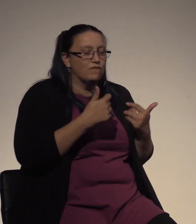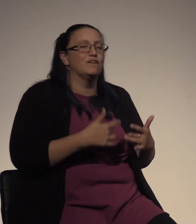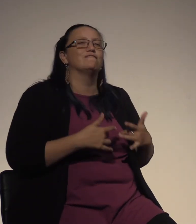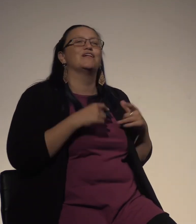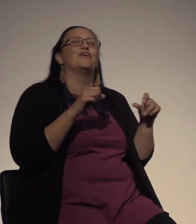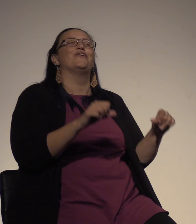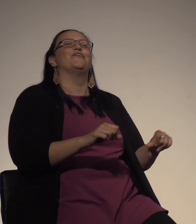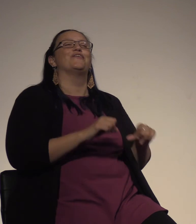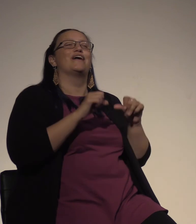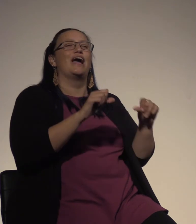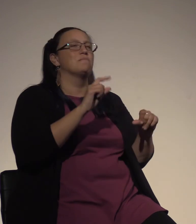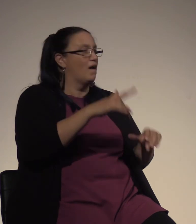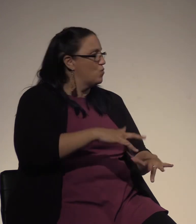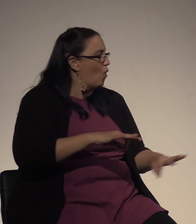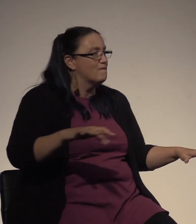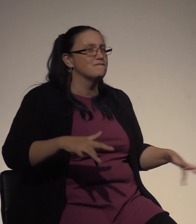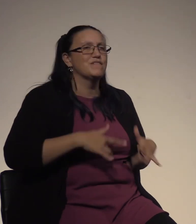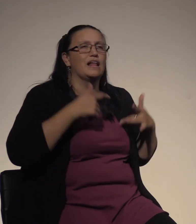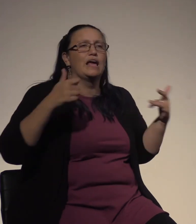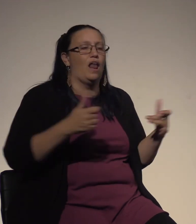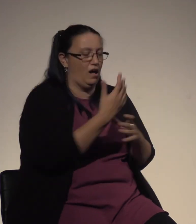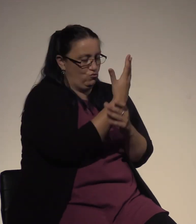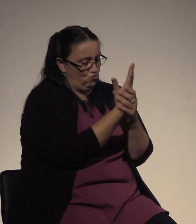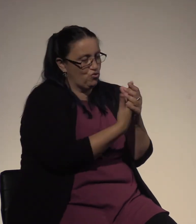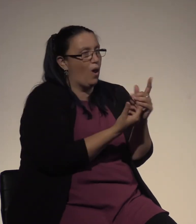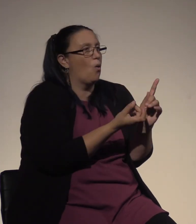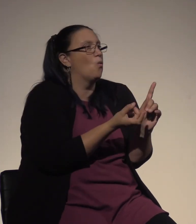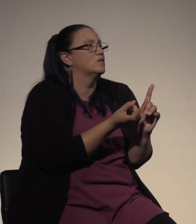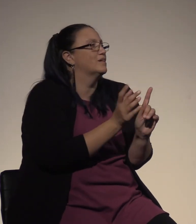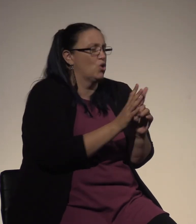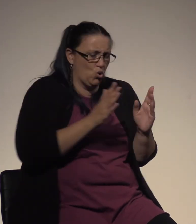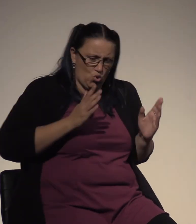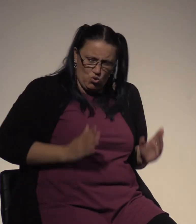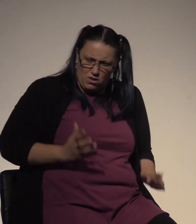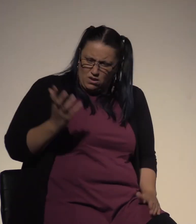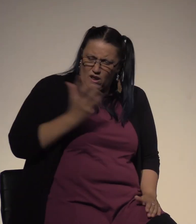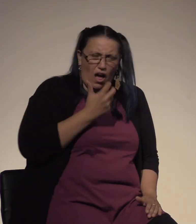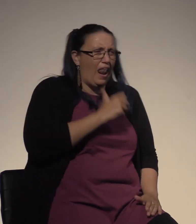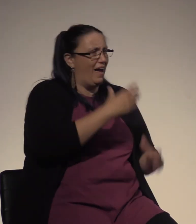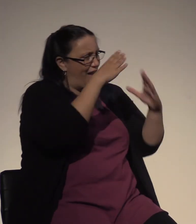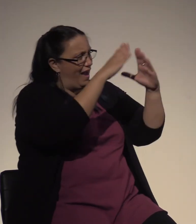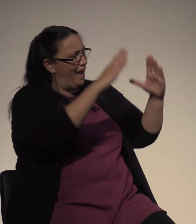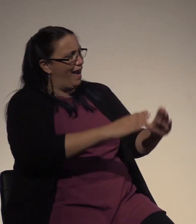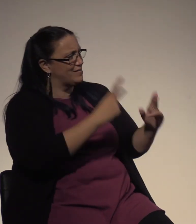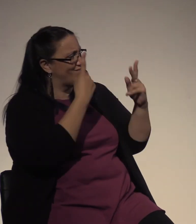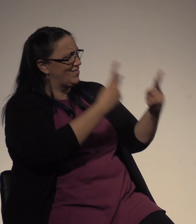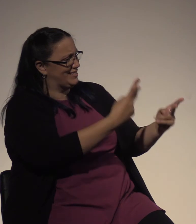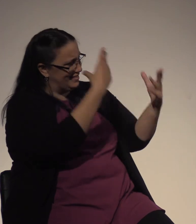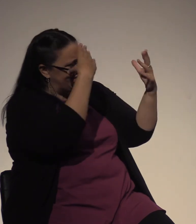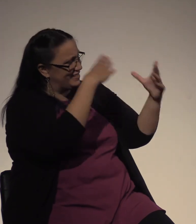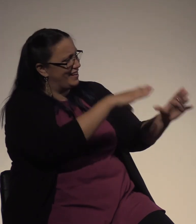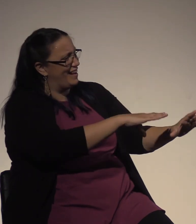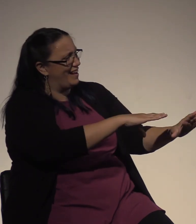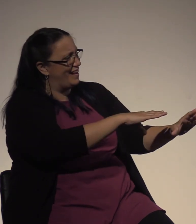enough to make yourself drown. This being human is a guest house because you